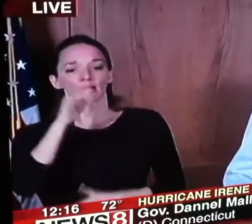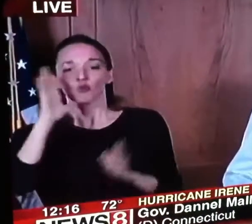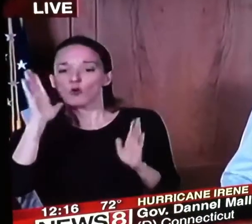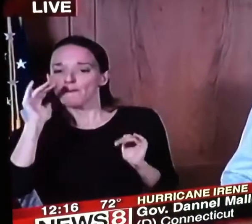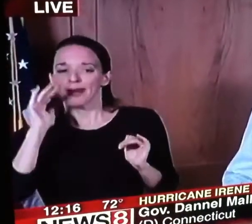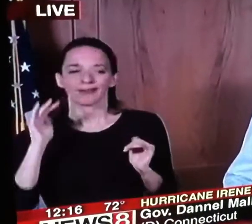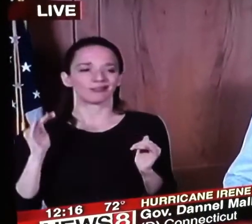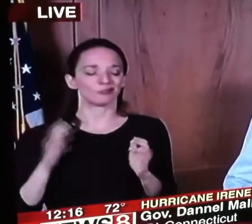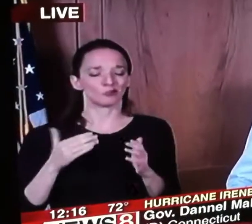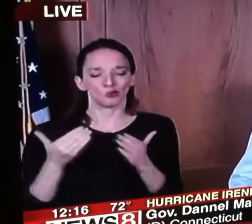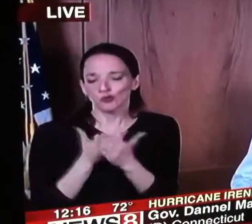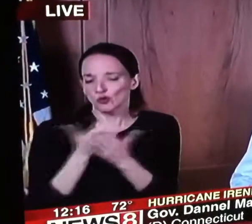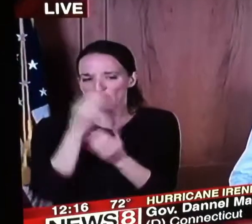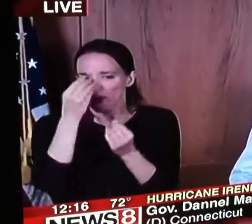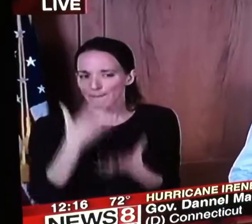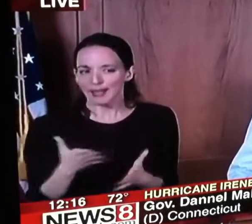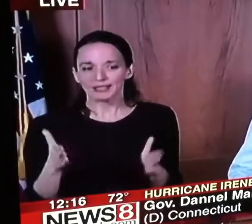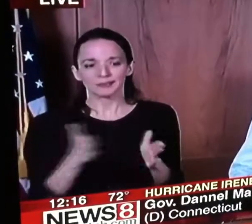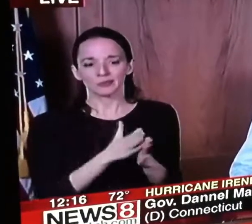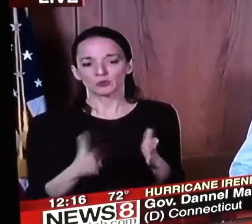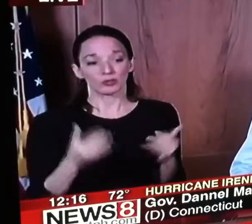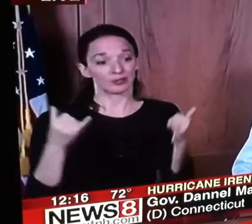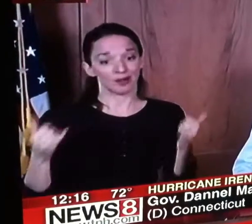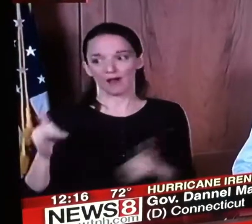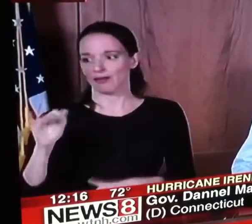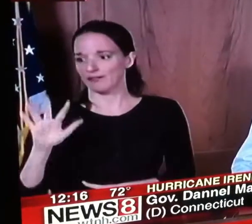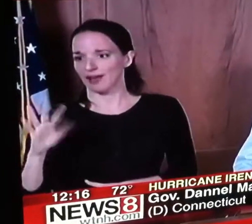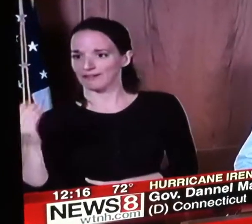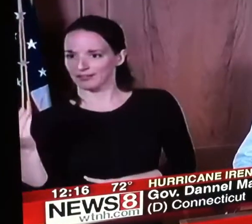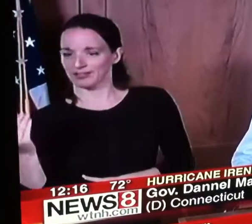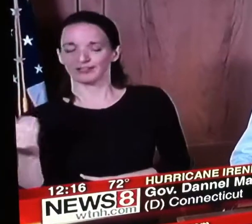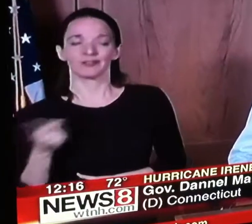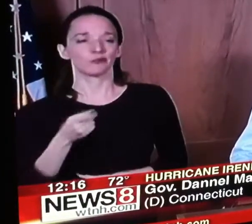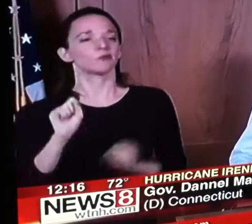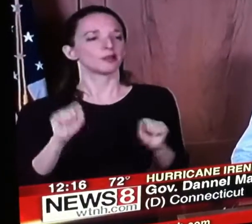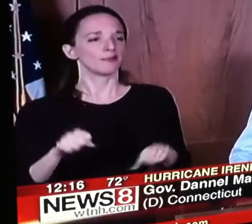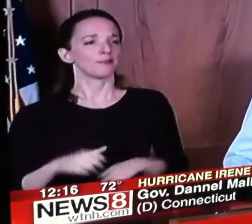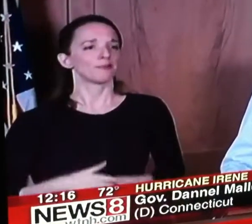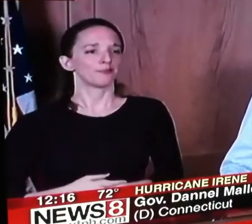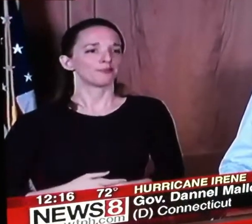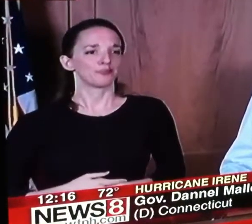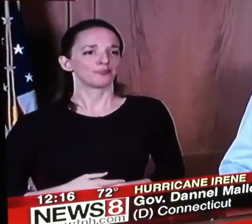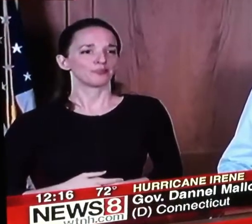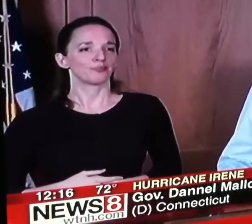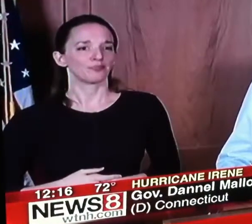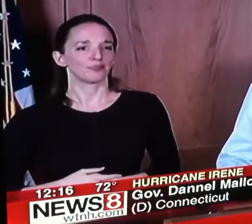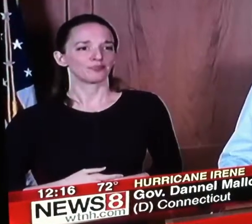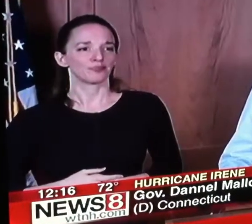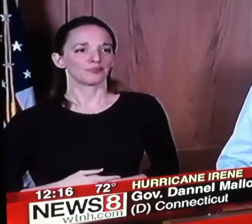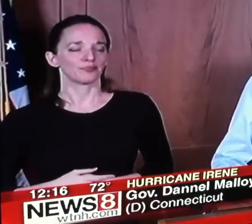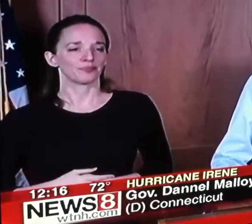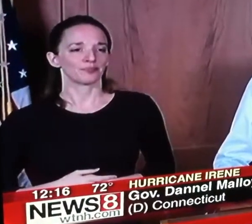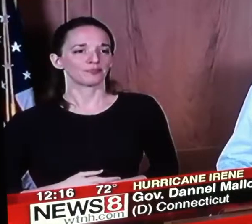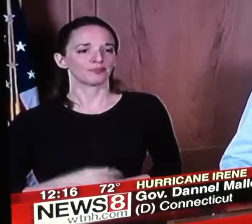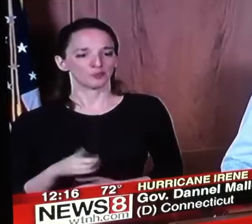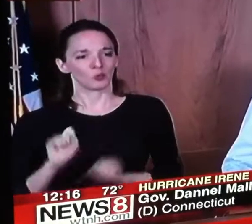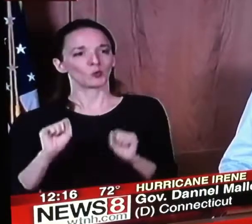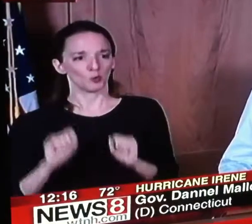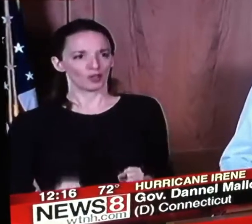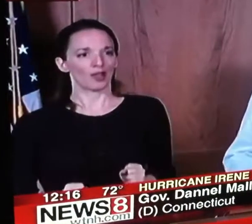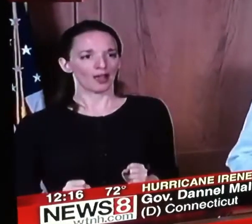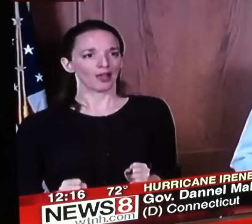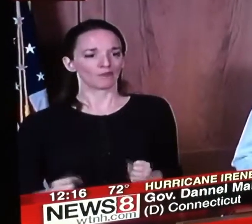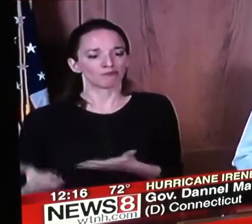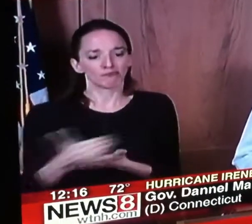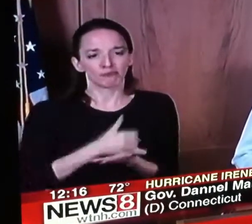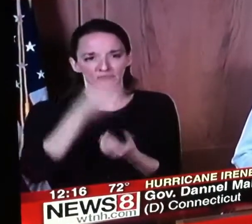a whole lot quite frankly uh between now and 5 15 um so this is your chance to to get the information and i and i've tried to give you uh